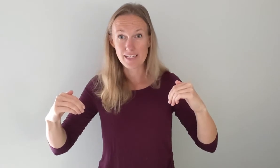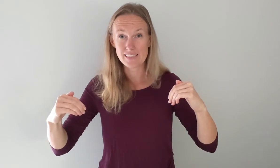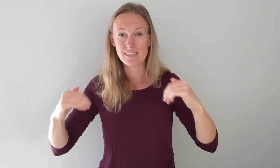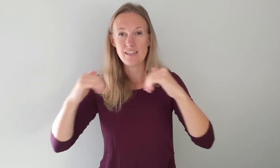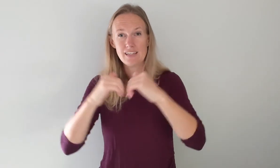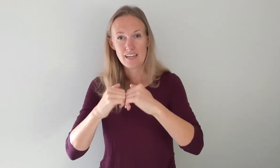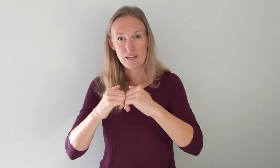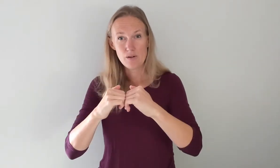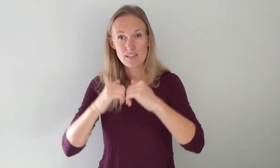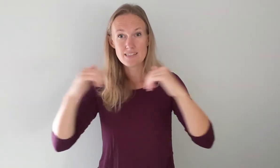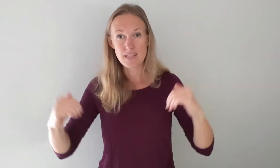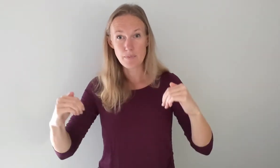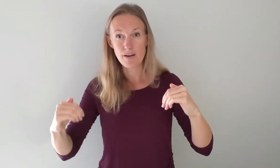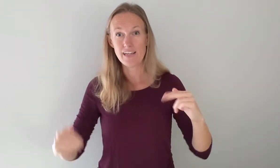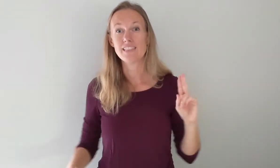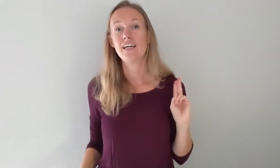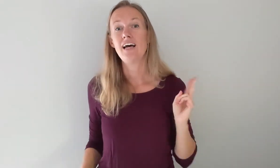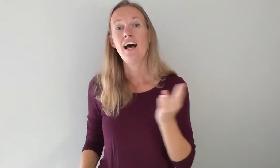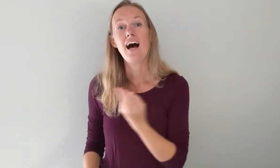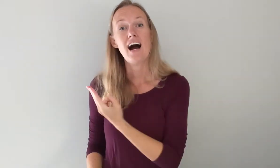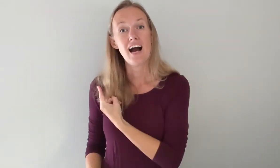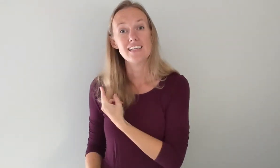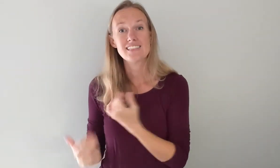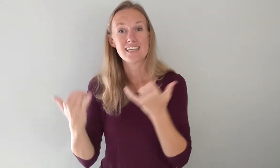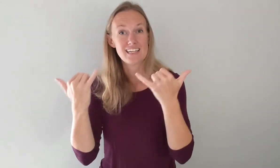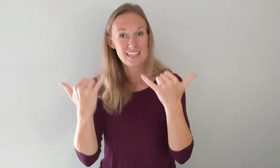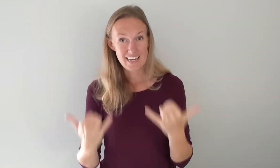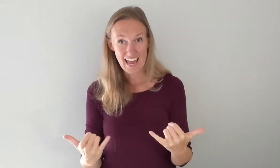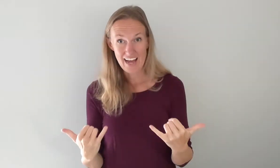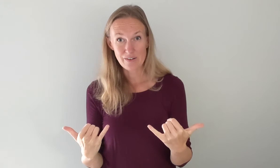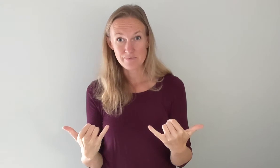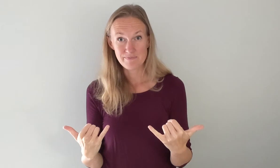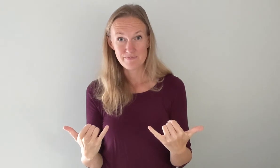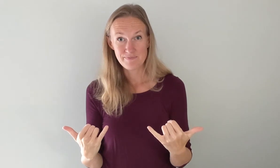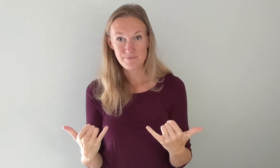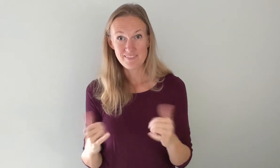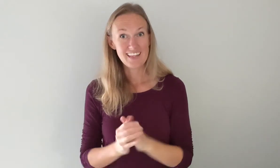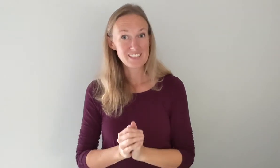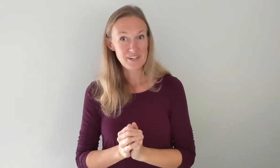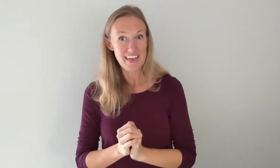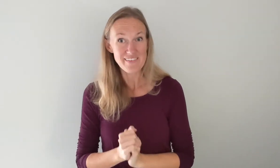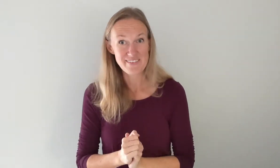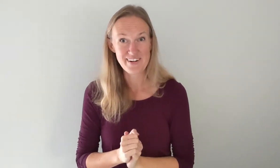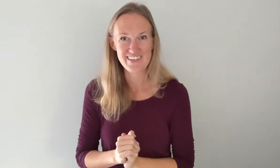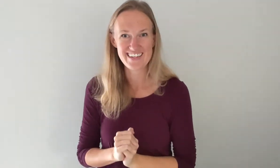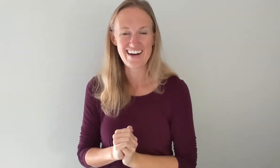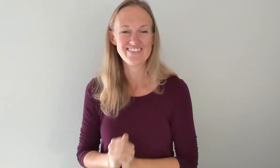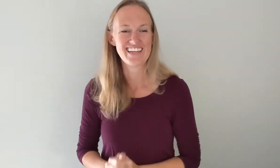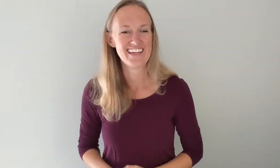okay what could separate us now let's try that one from the top okay